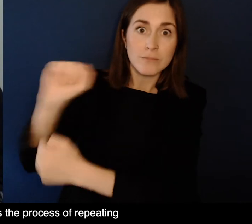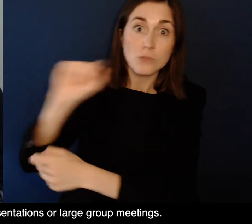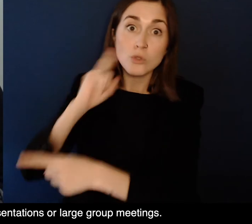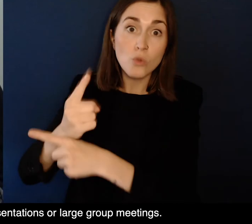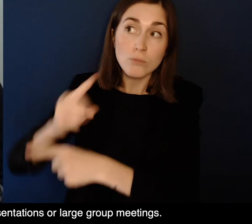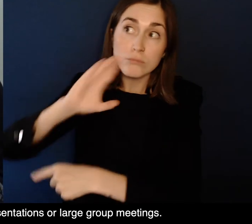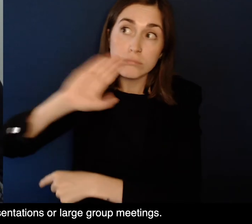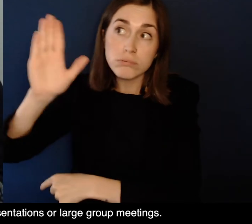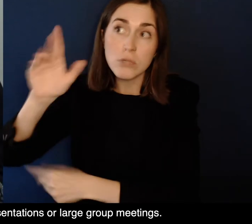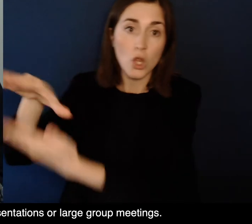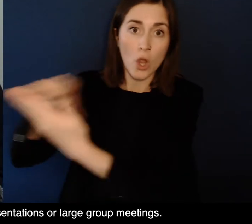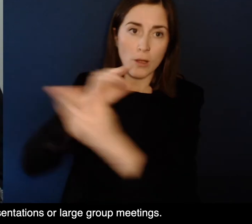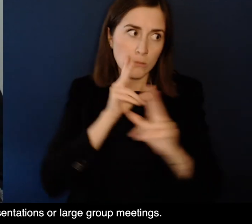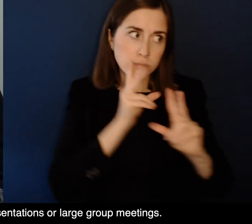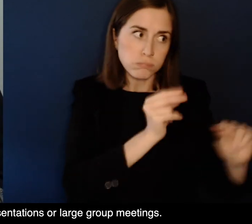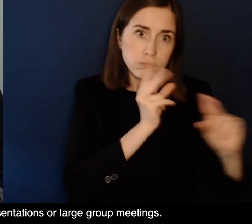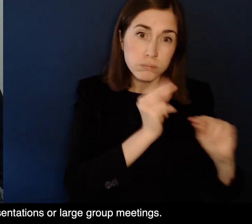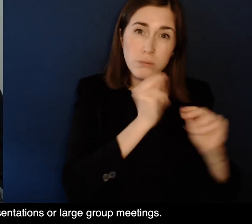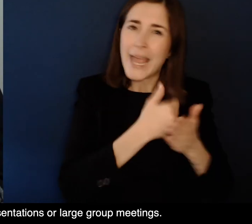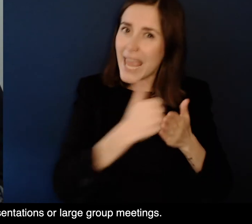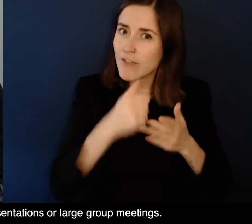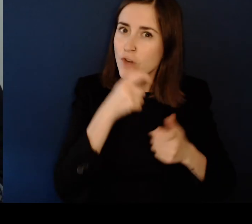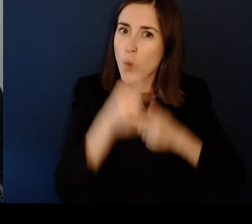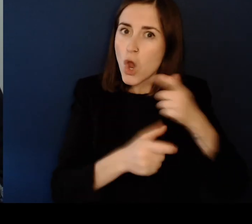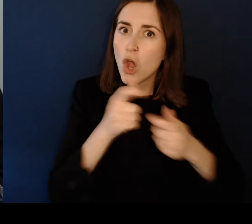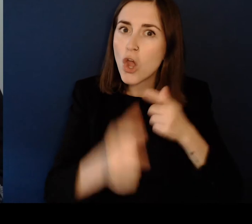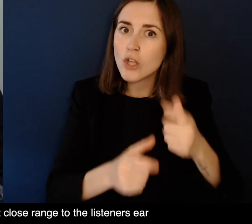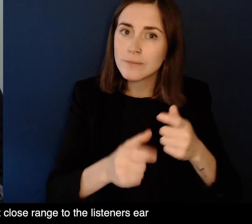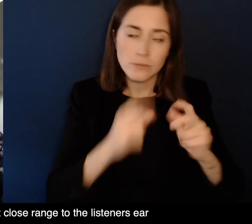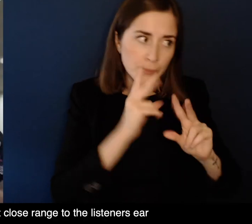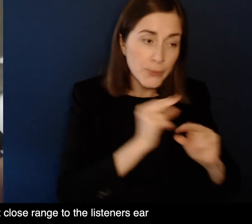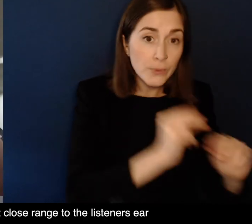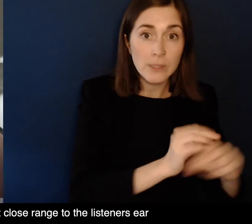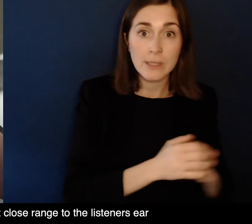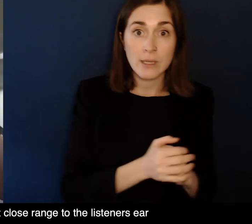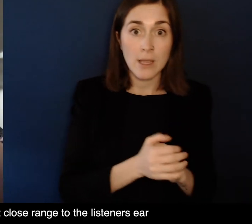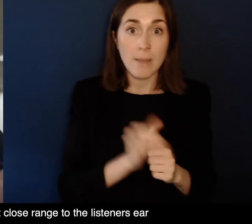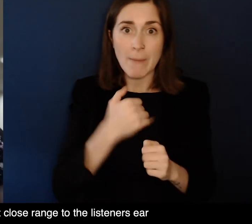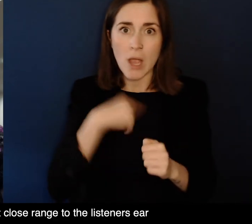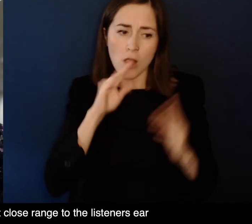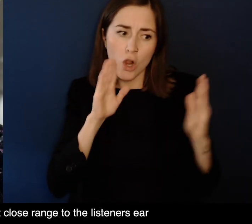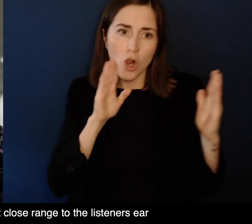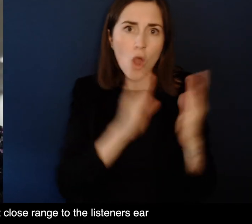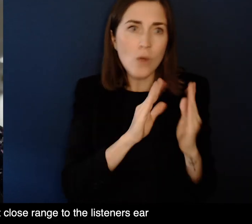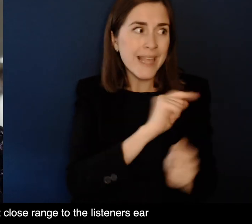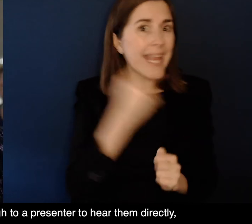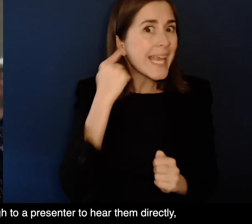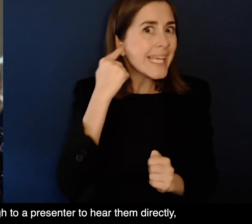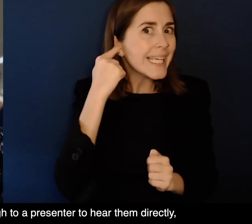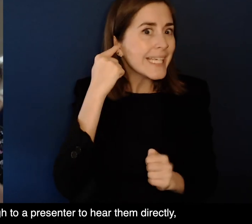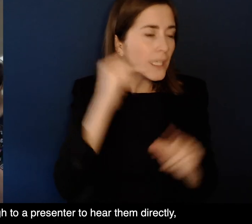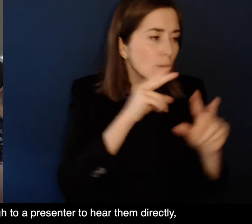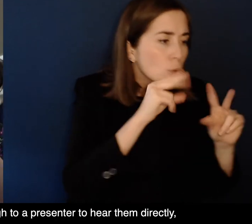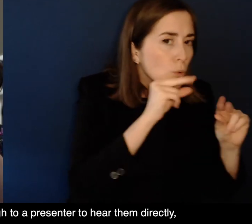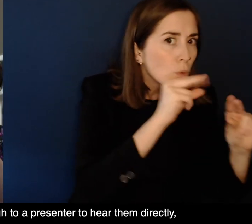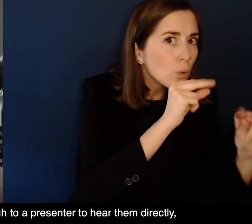has said and is used during presentations or large group meetings This may be done at close range to the listener's ear if they